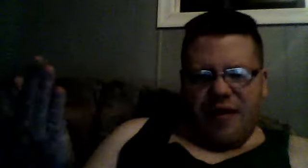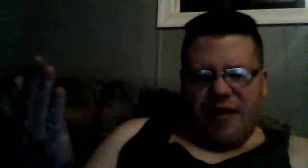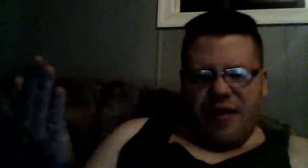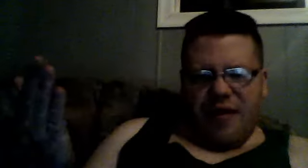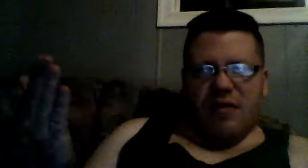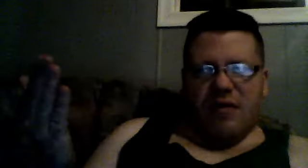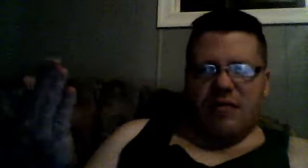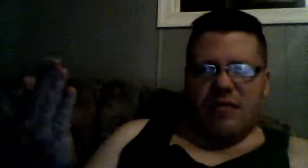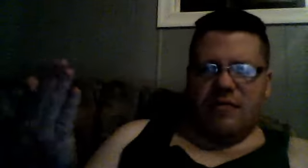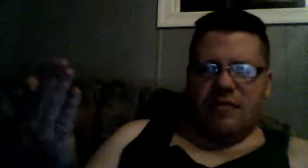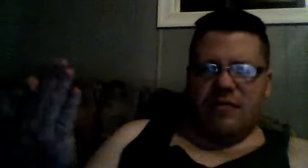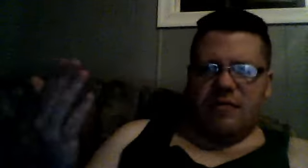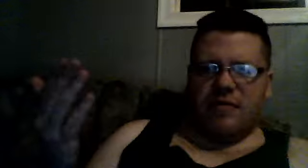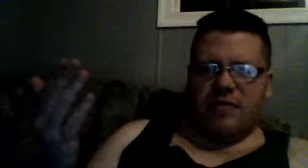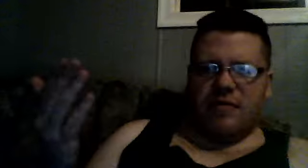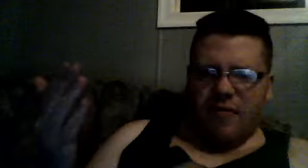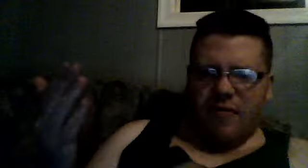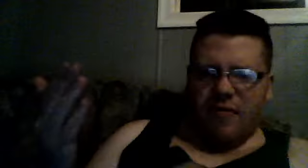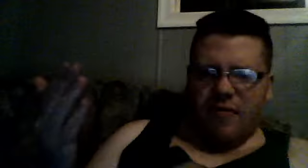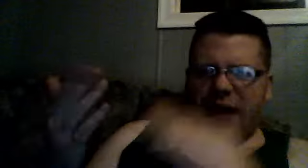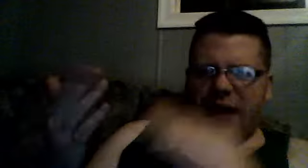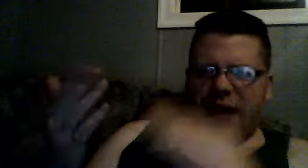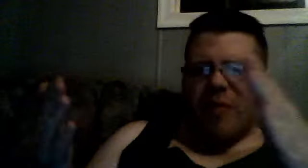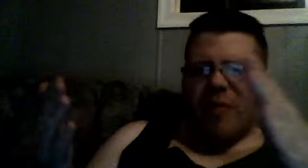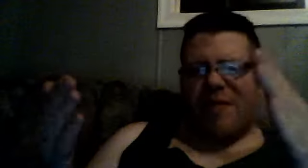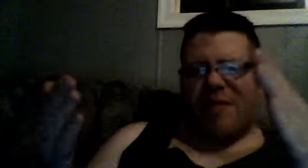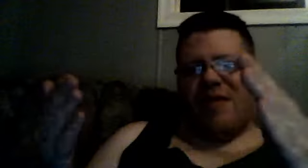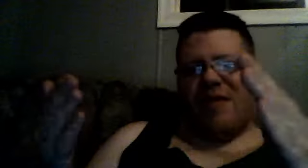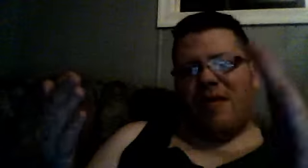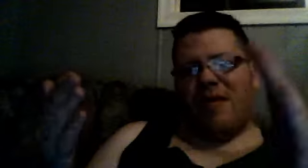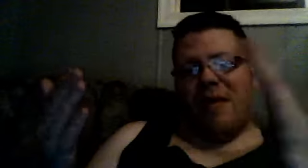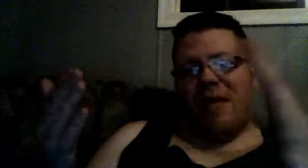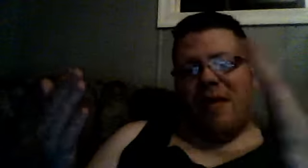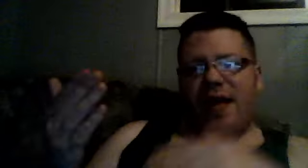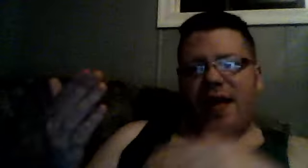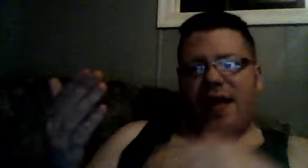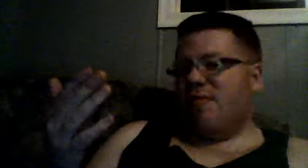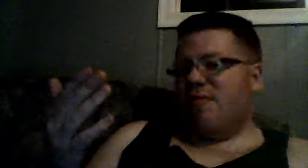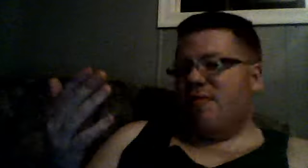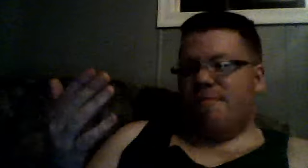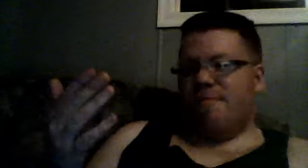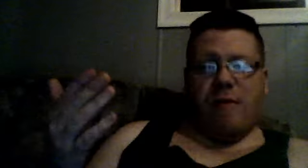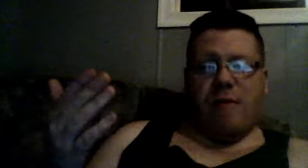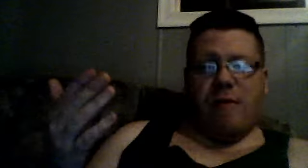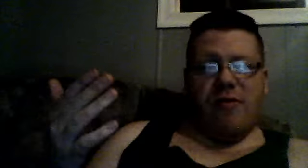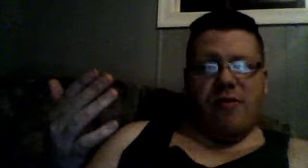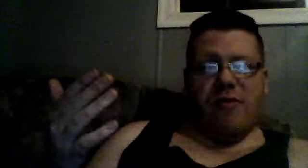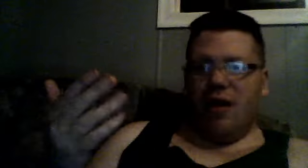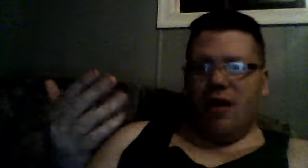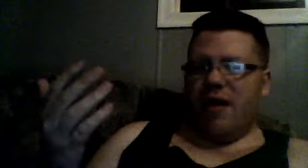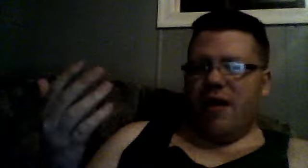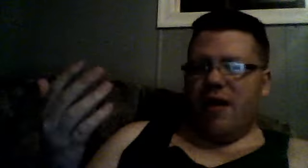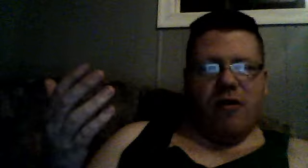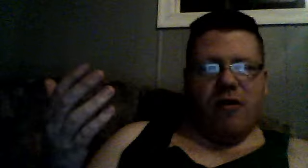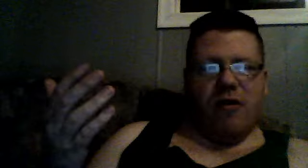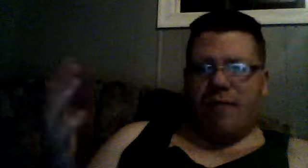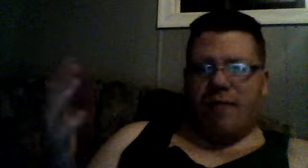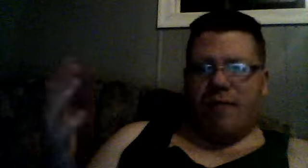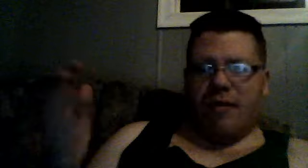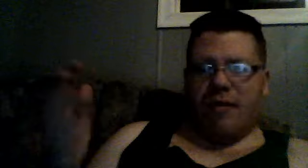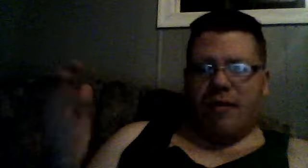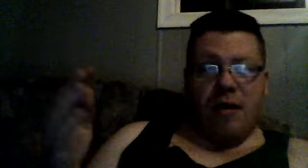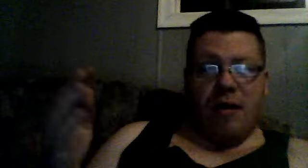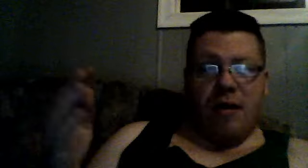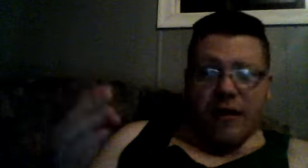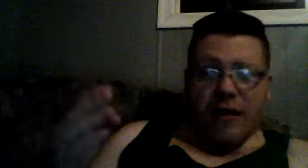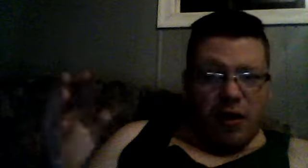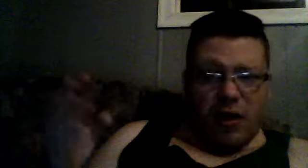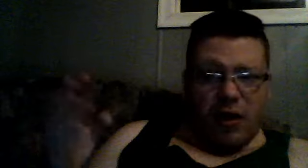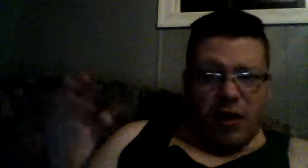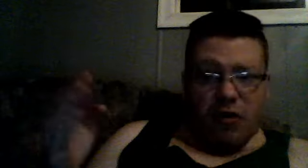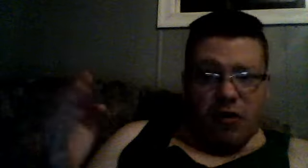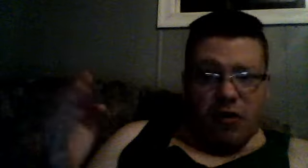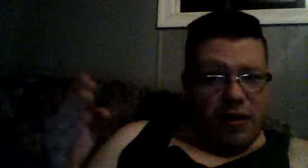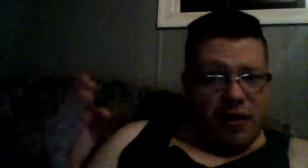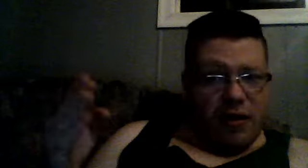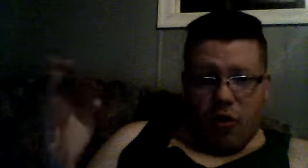fans happy, and, heck, and, believe it or not, they, always, have to, have to do a little running joke,